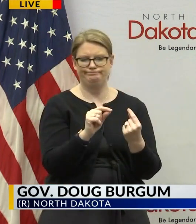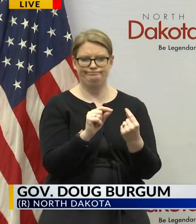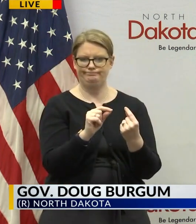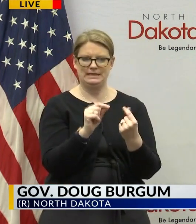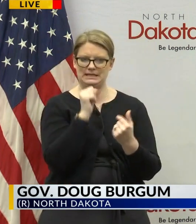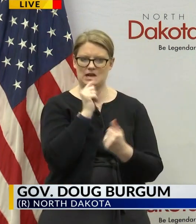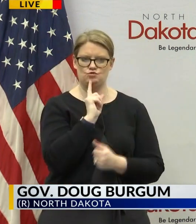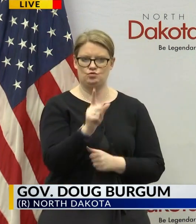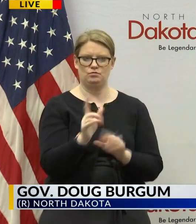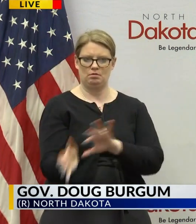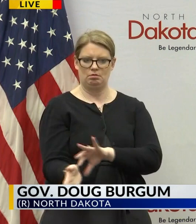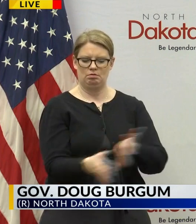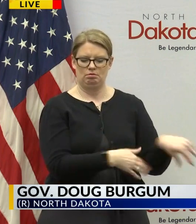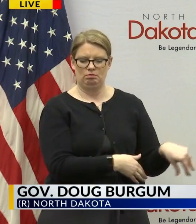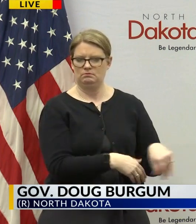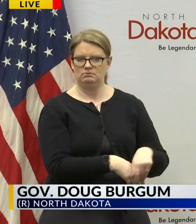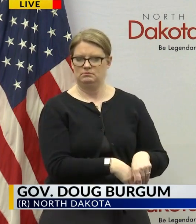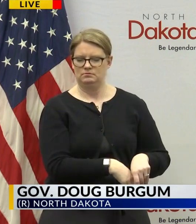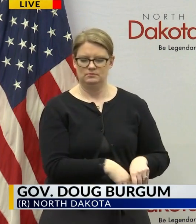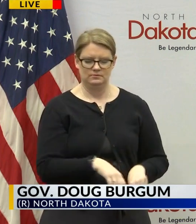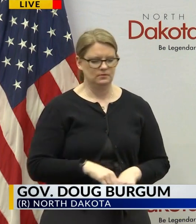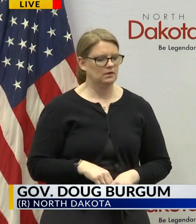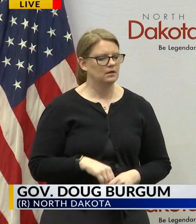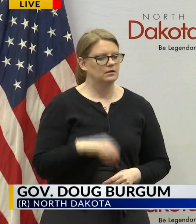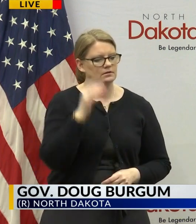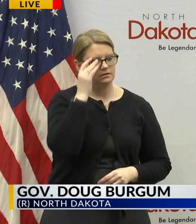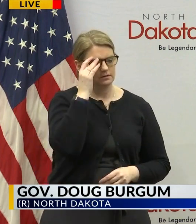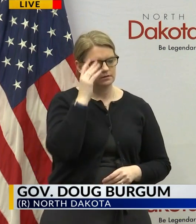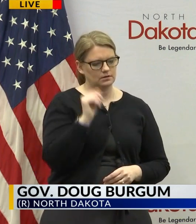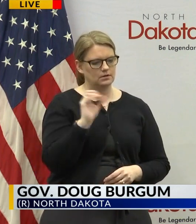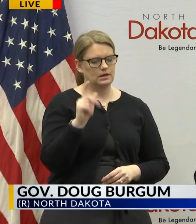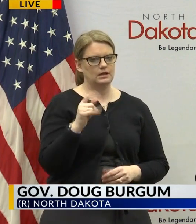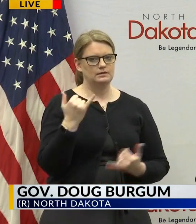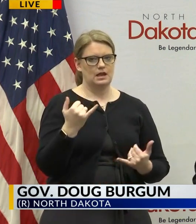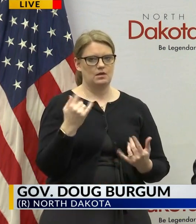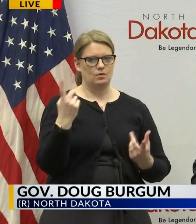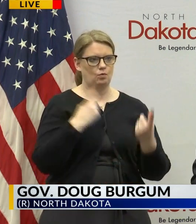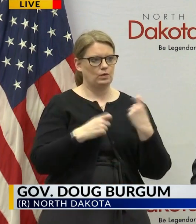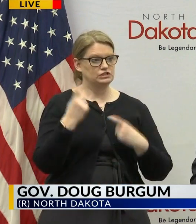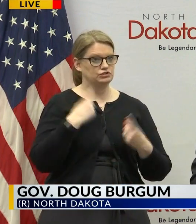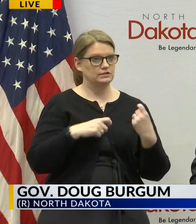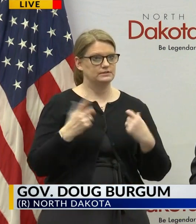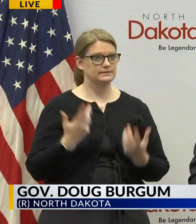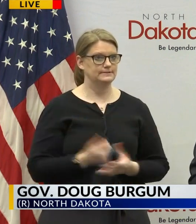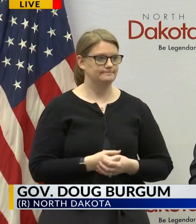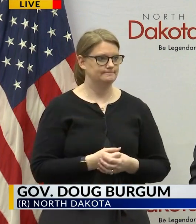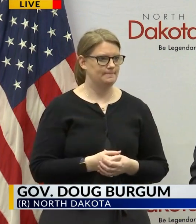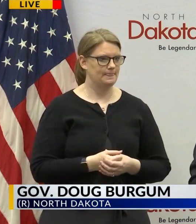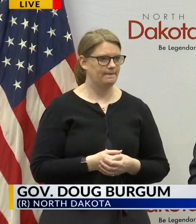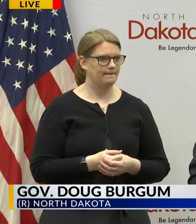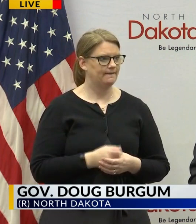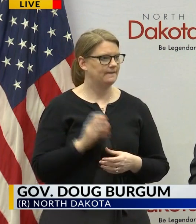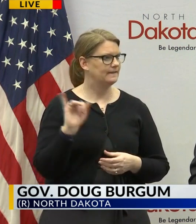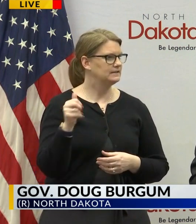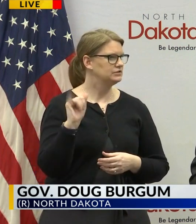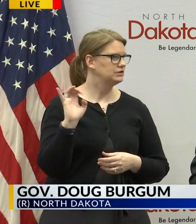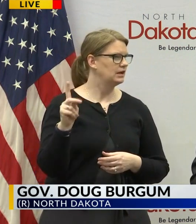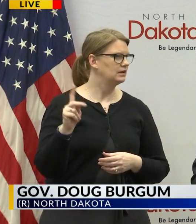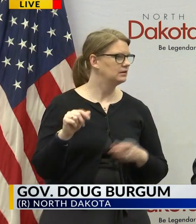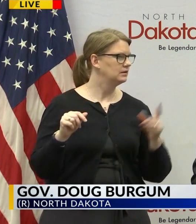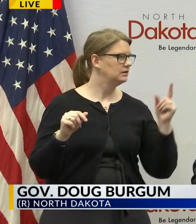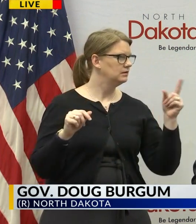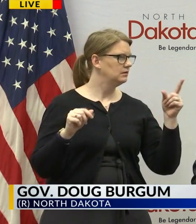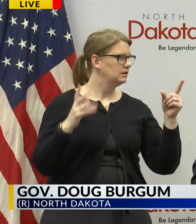to uh squash that rumor let's go to uh questions and jack uh